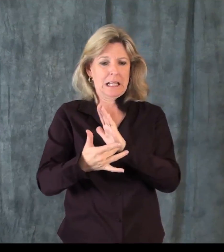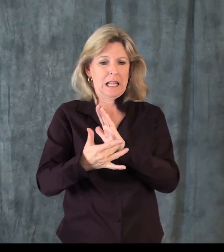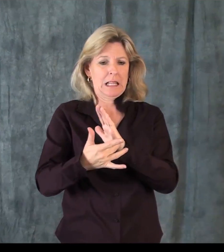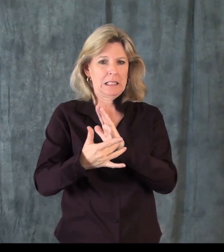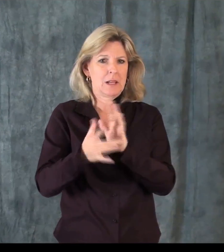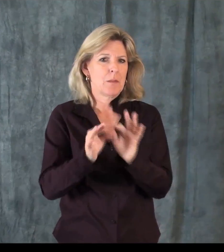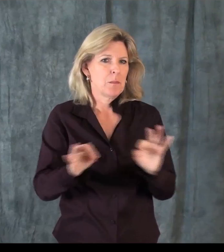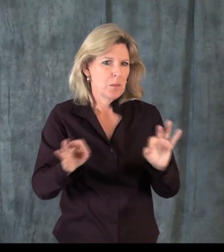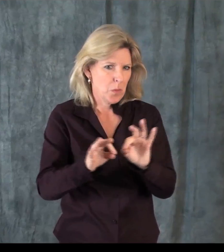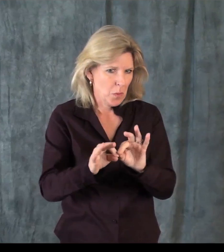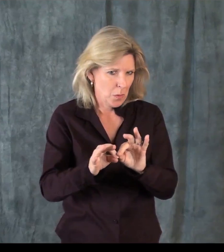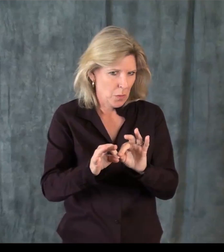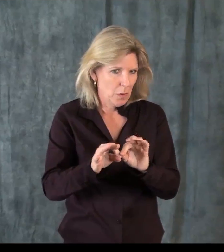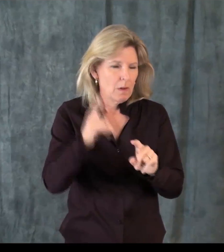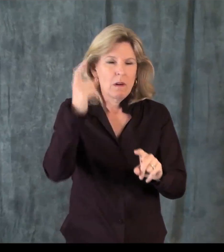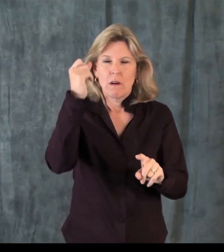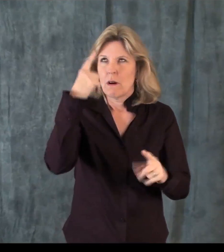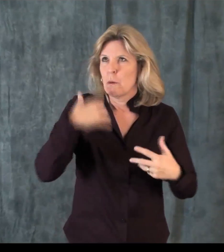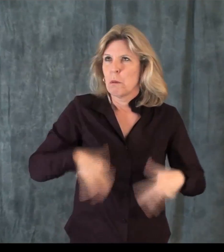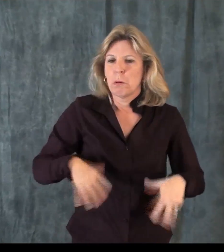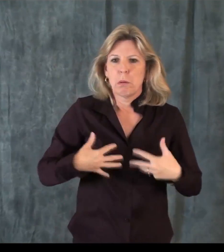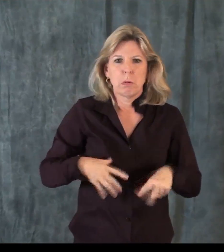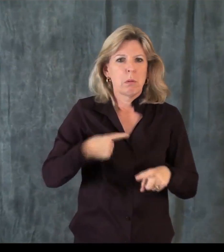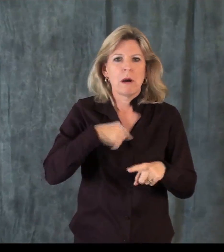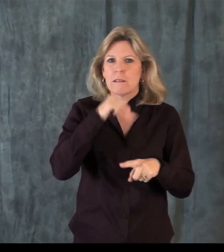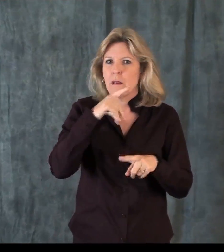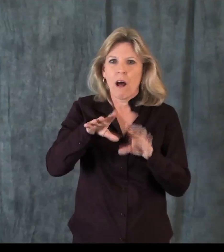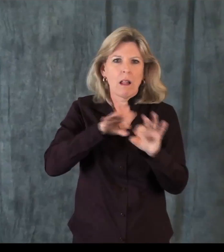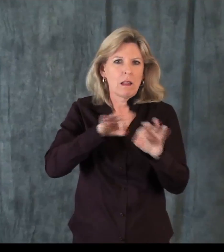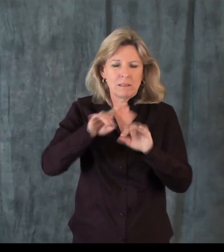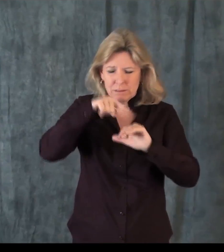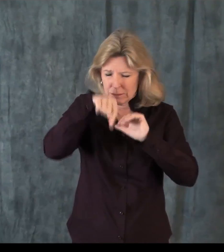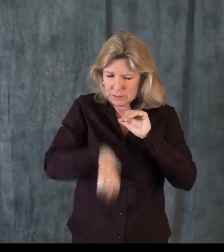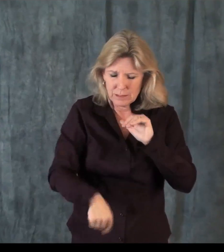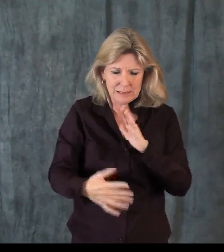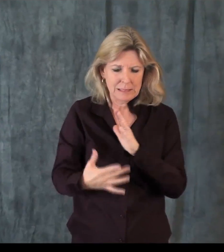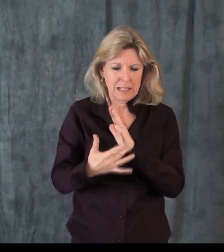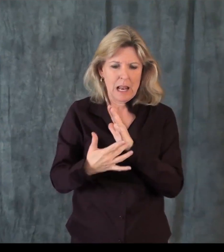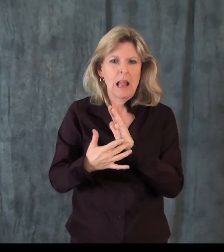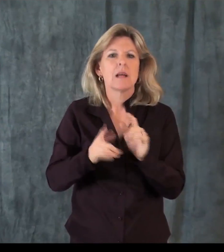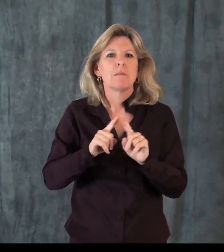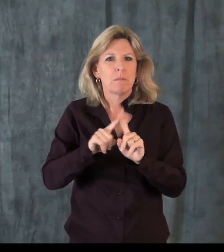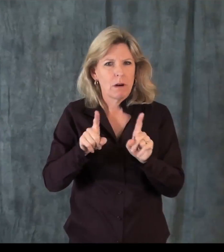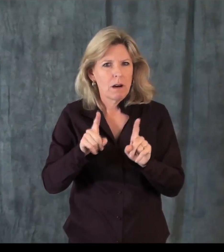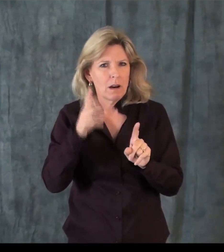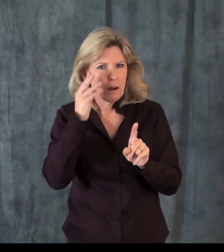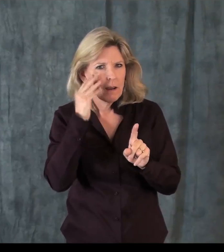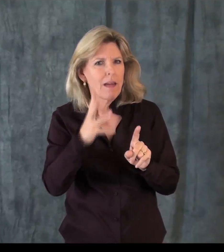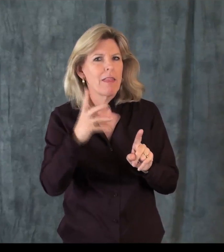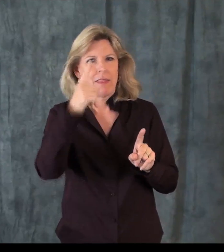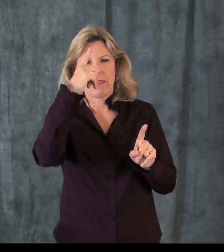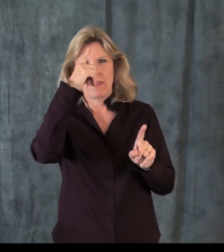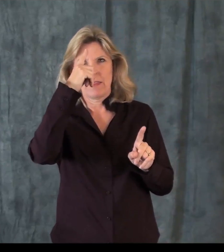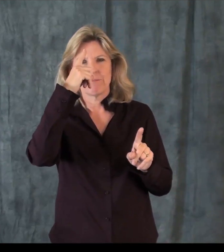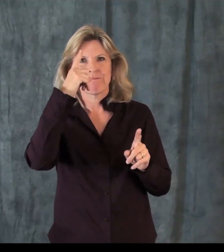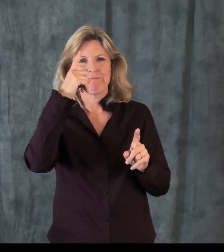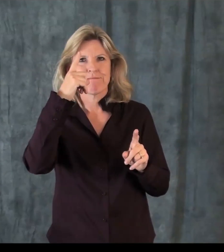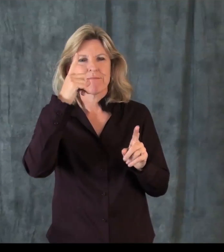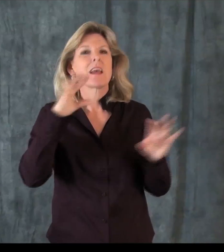There is one other point I wanted to mention, and that's the importance of technology. You know, I'm not going to go into great detail about what kind